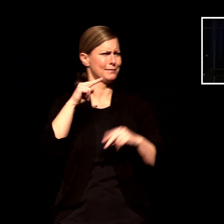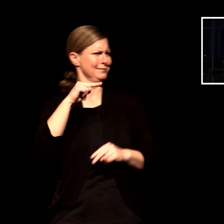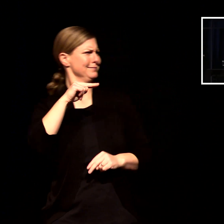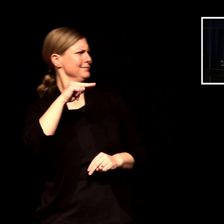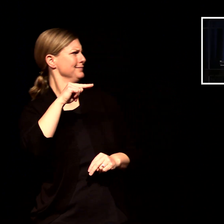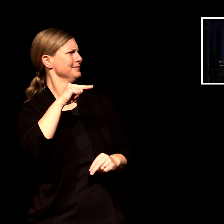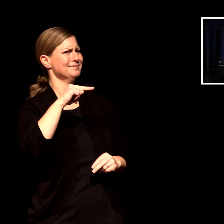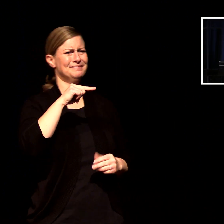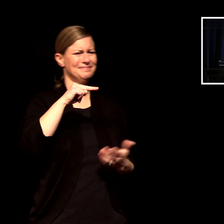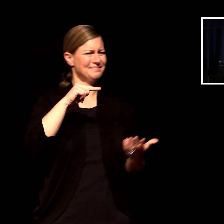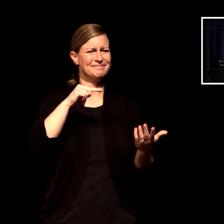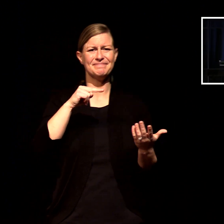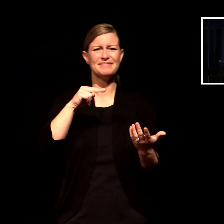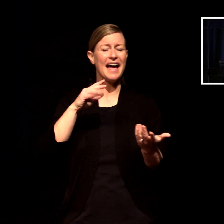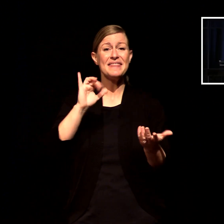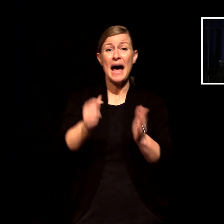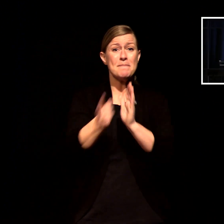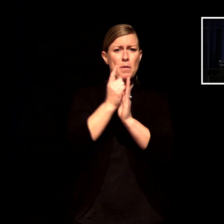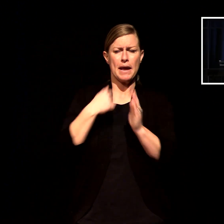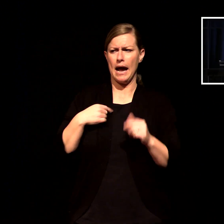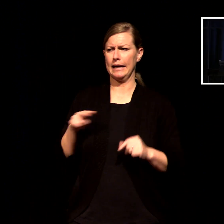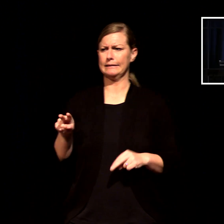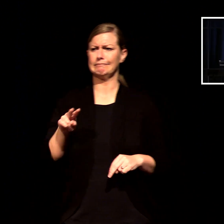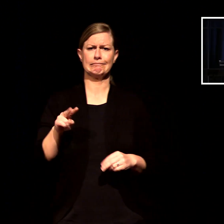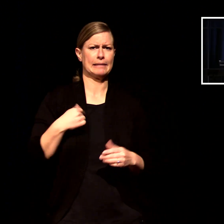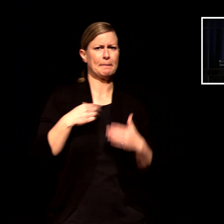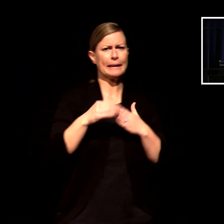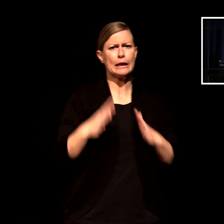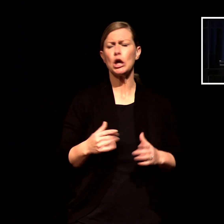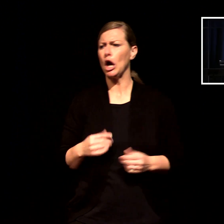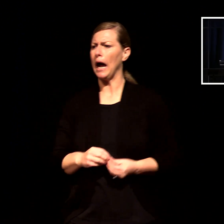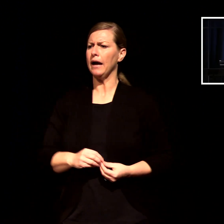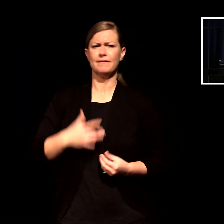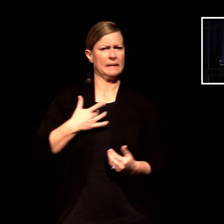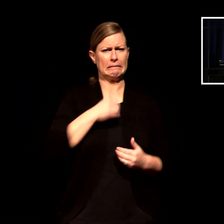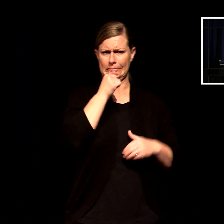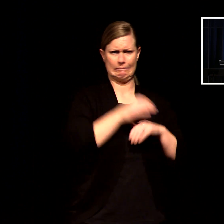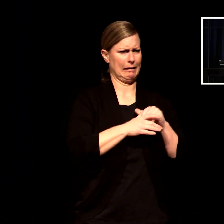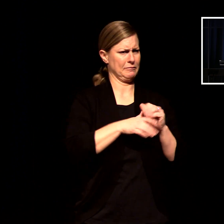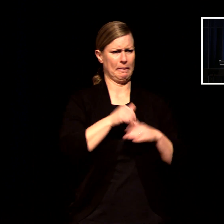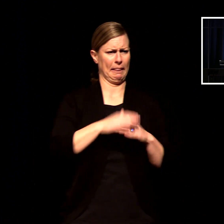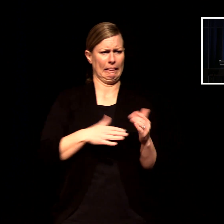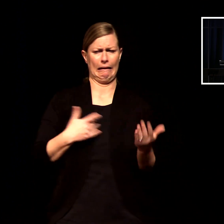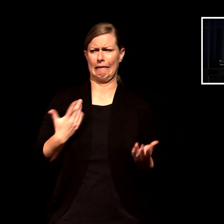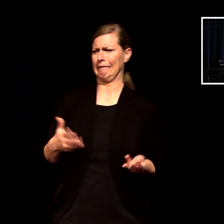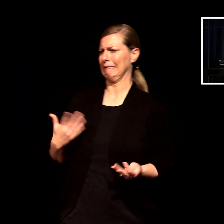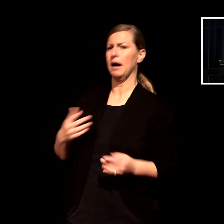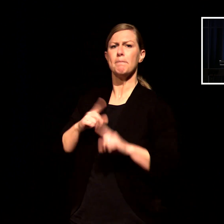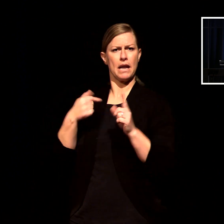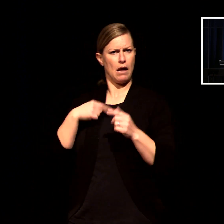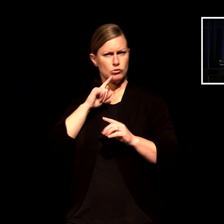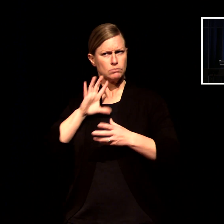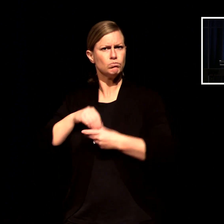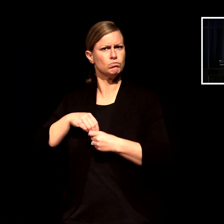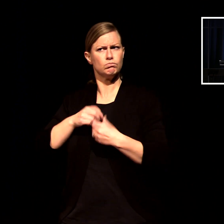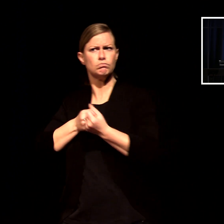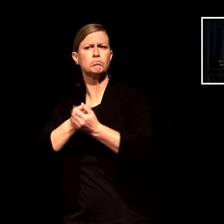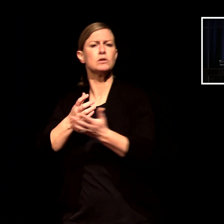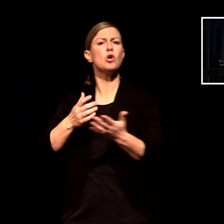uncomfortable and engaged i'm uncomfortable because it's my job to keep these students safe and so i'm trying to figure out